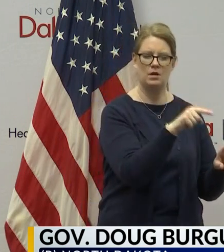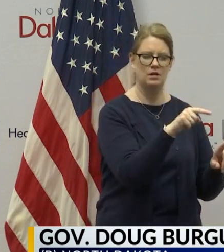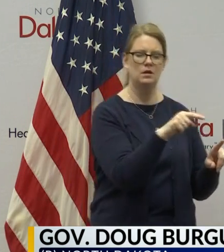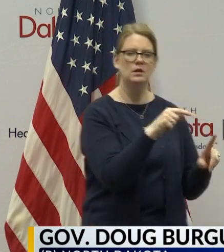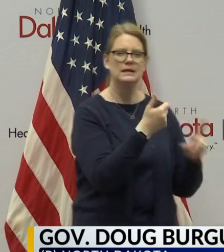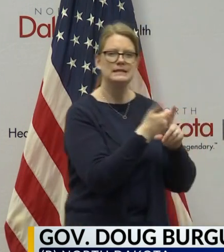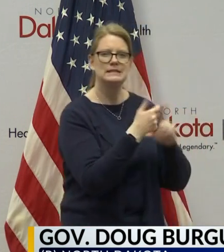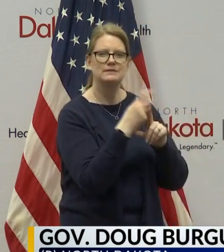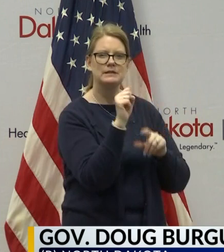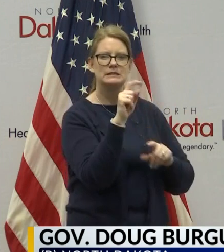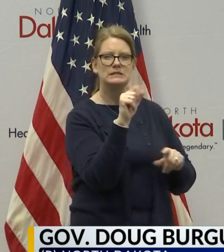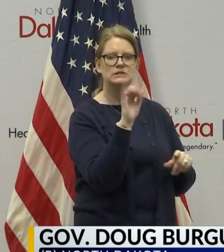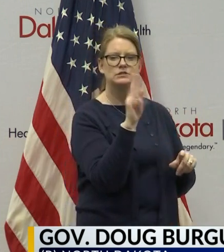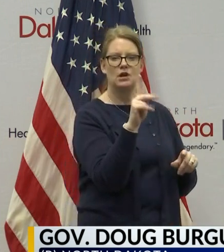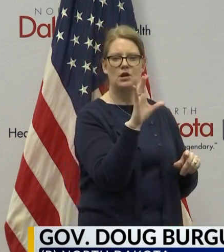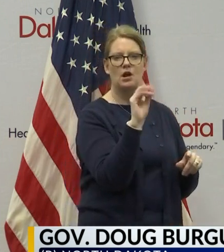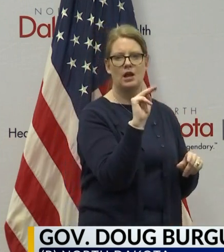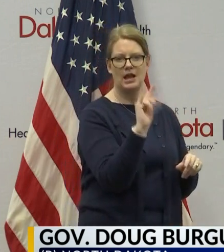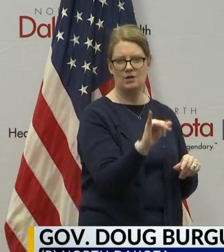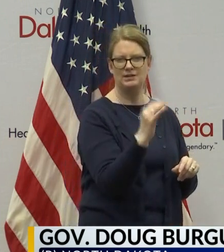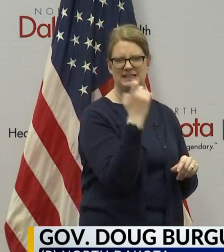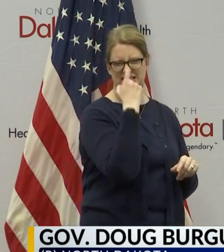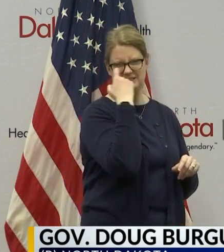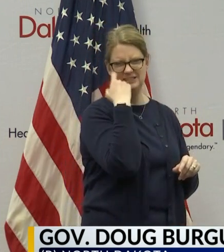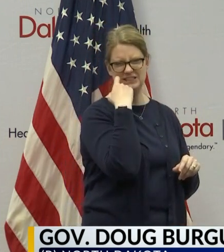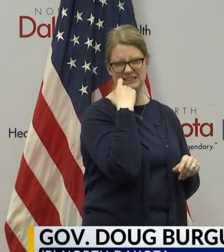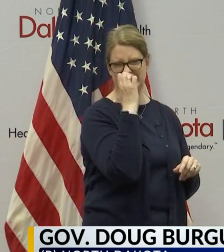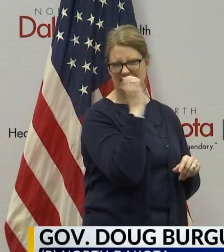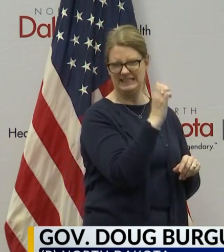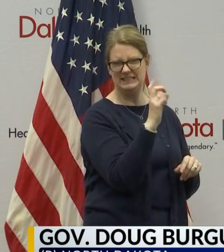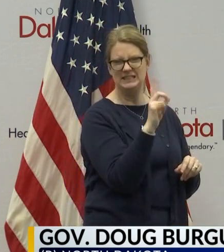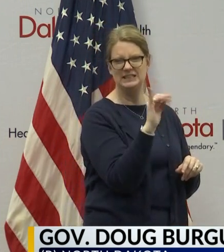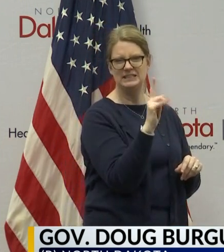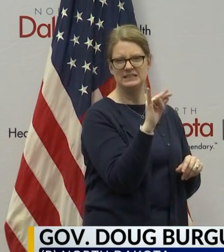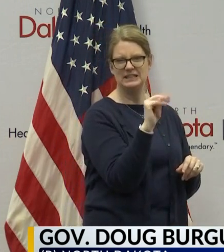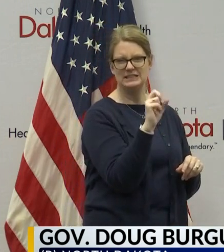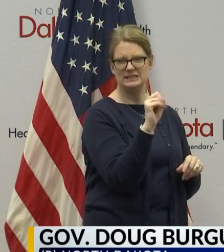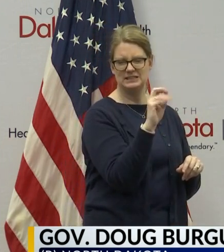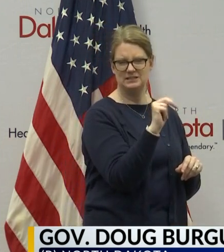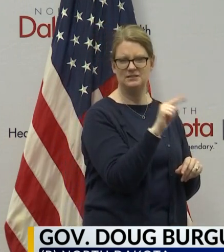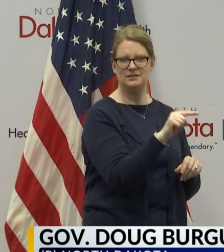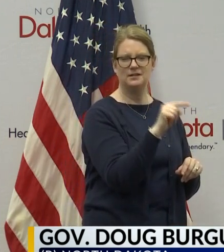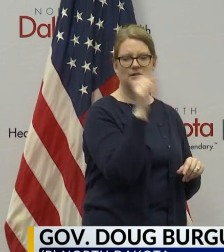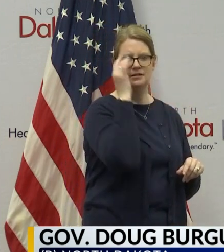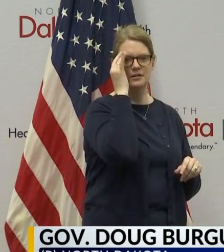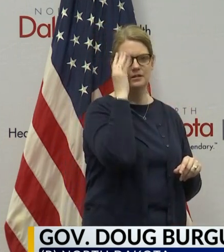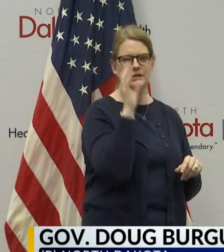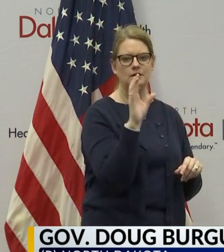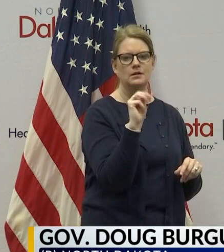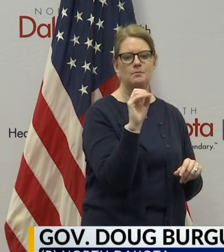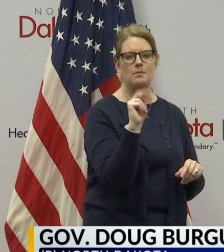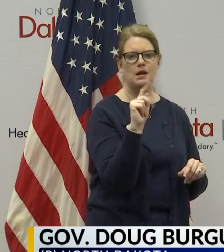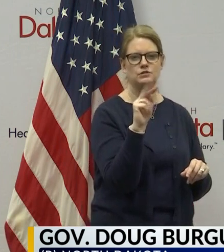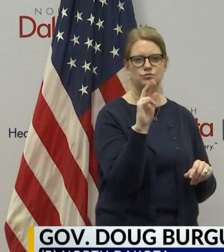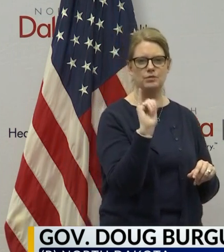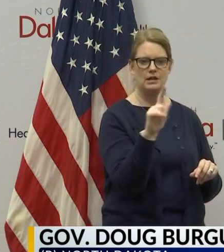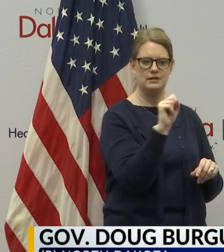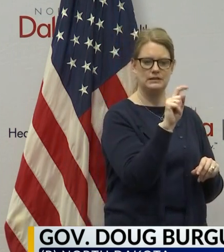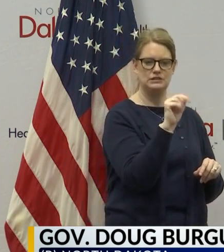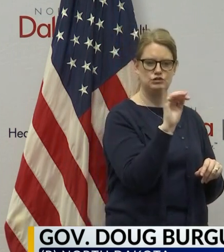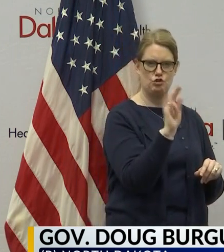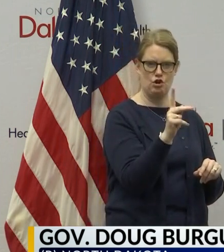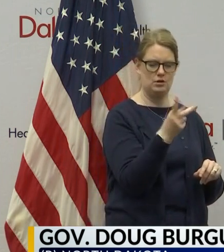that's in Stark County east of Dickinson. This is Stark County and Montreal County are the two